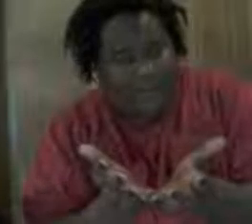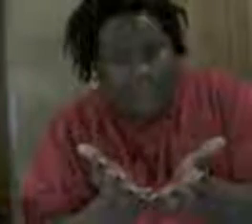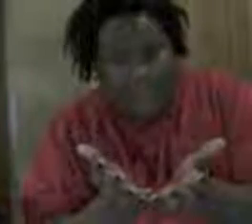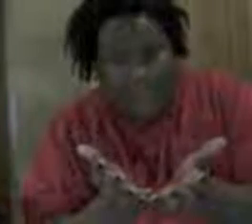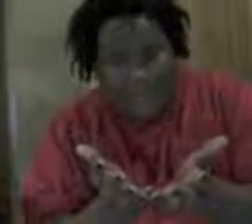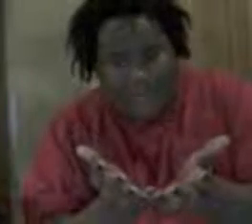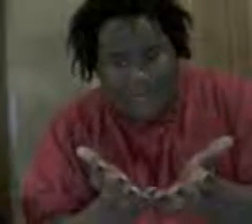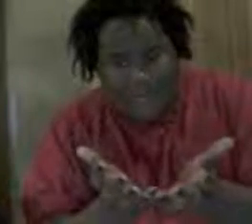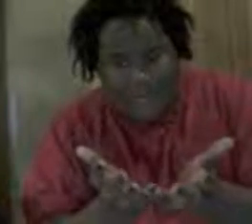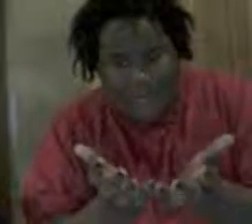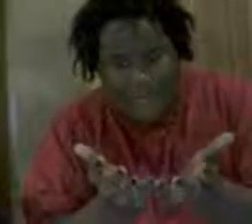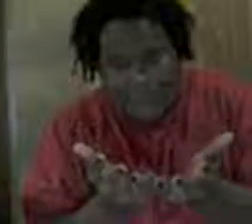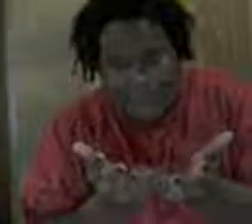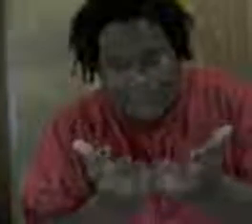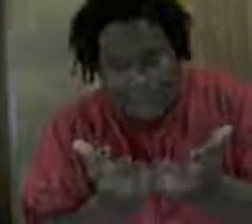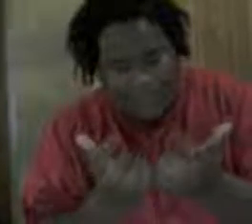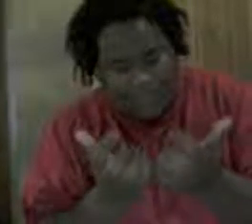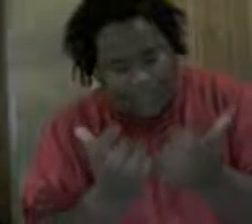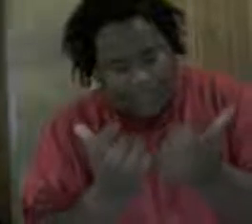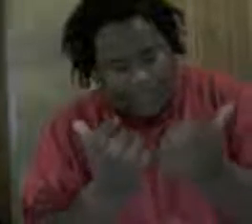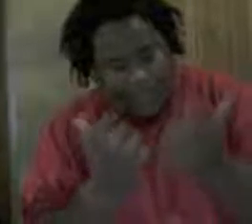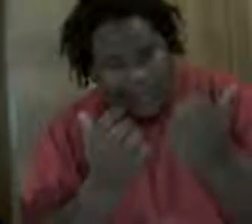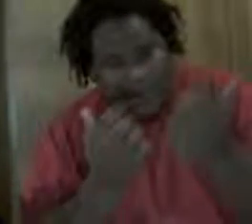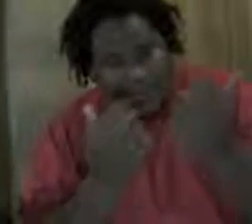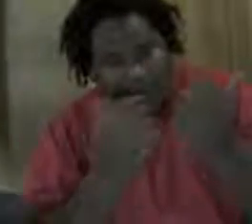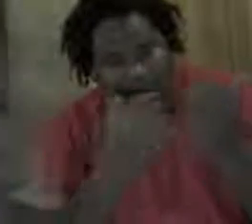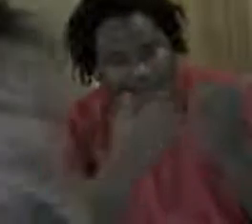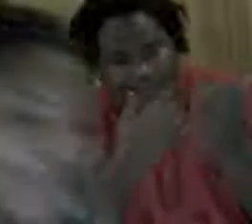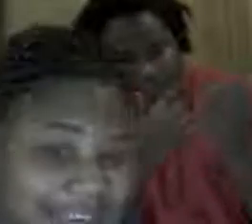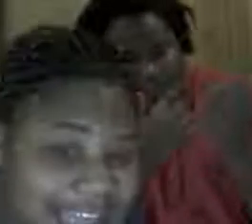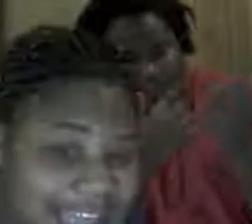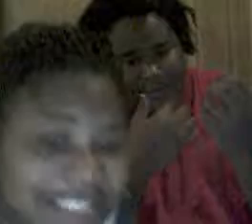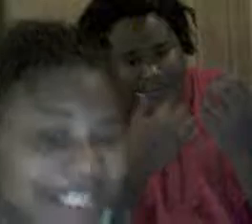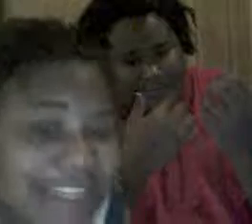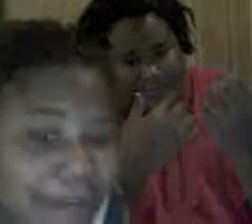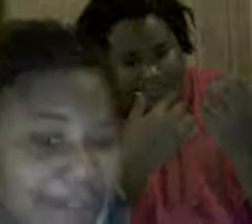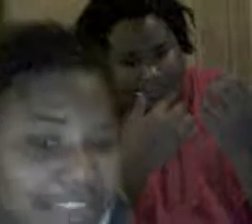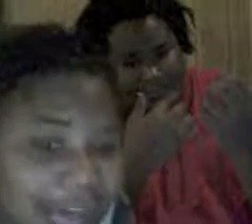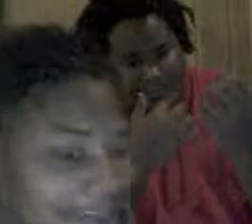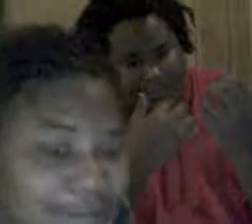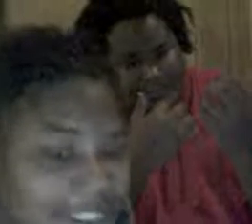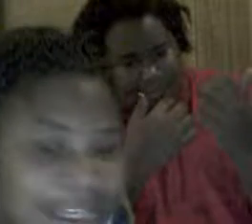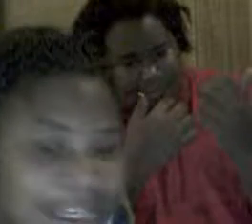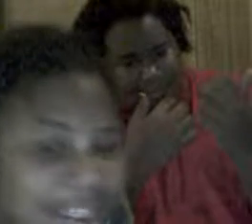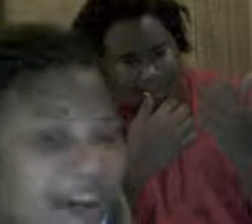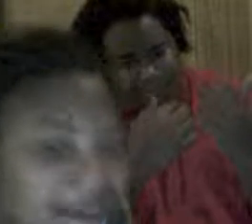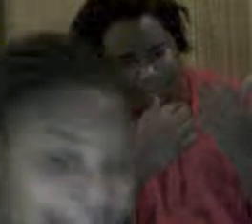Rick Ashley should not be shot, disregard that,